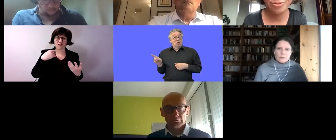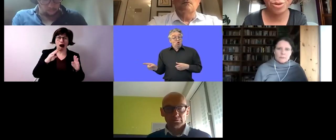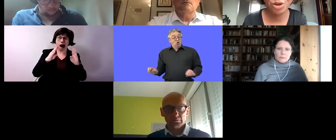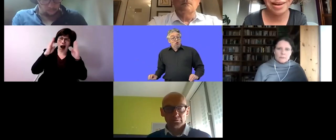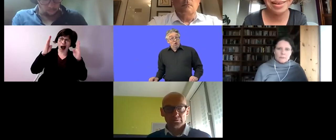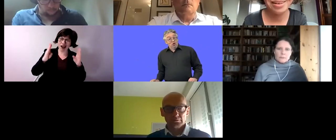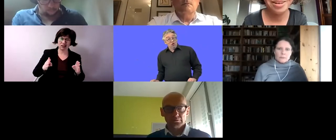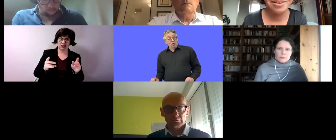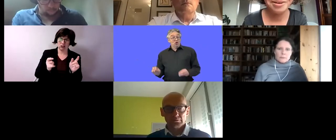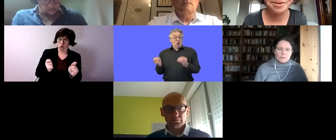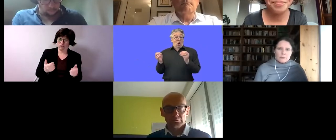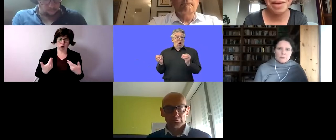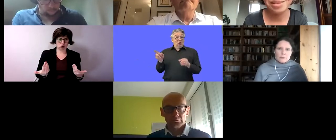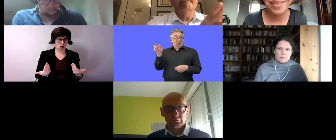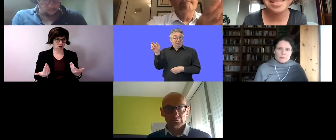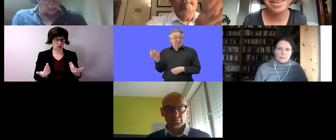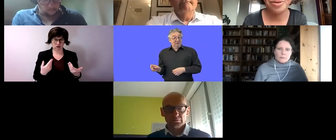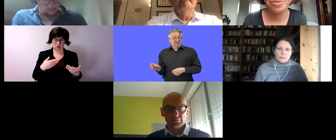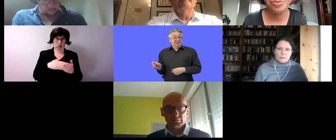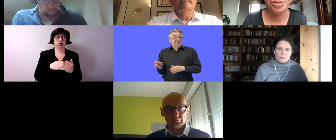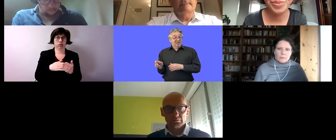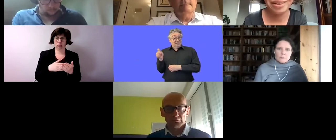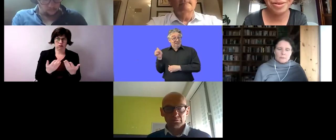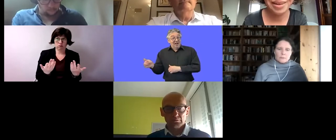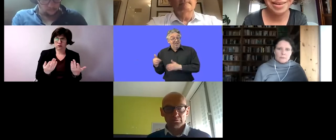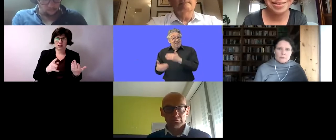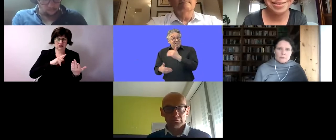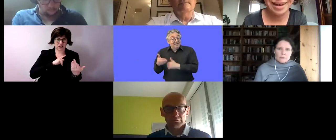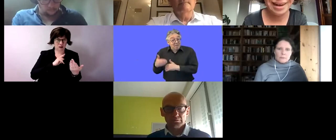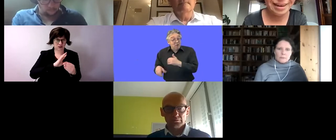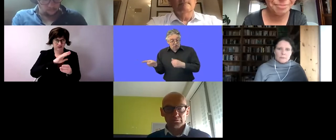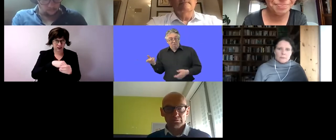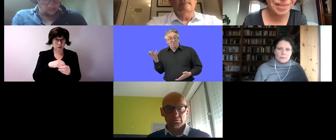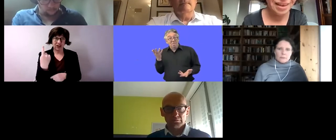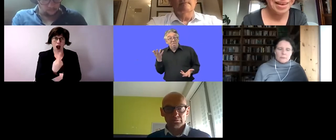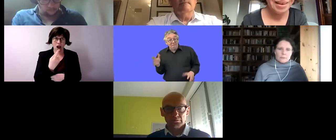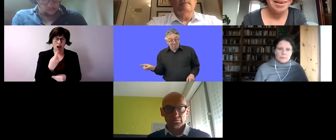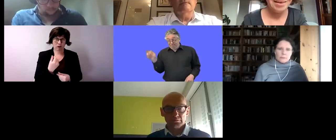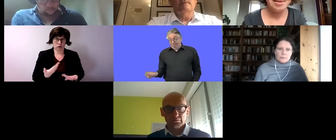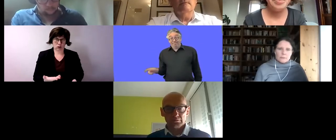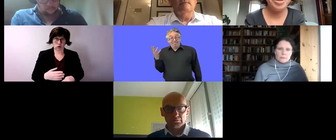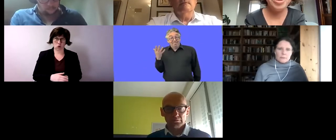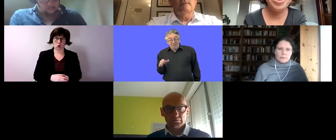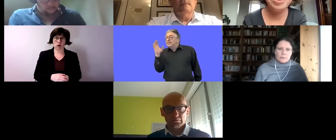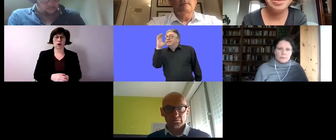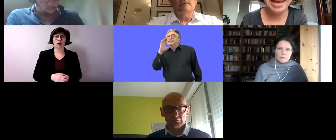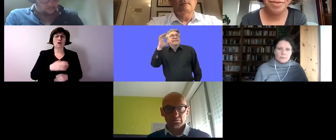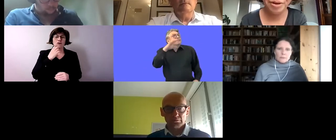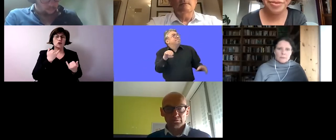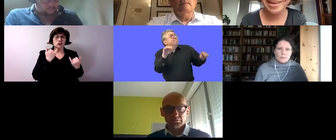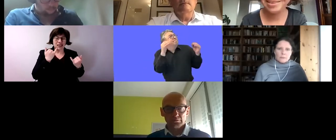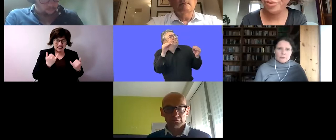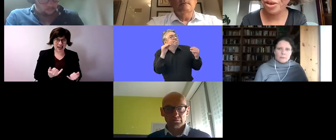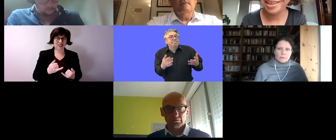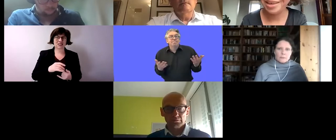was searching for um a training uh opportunity